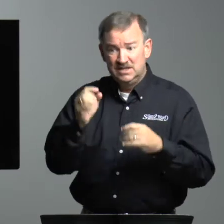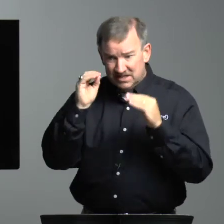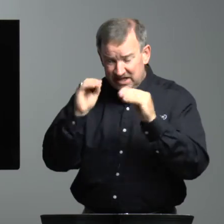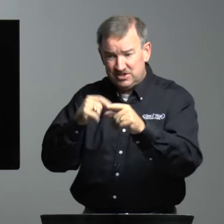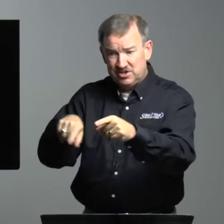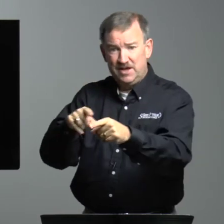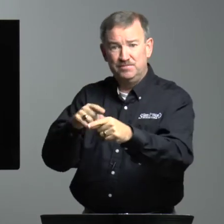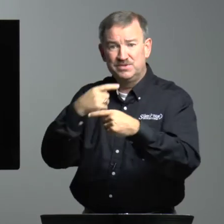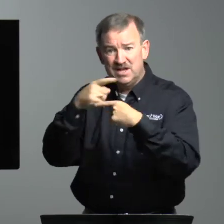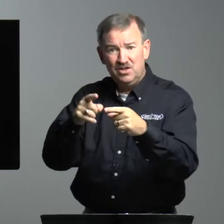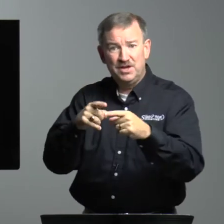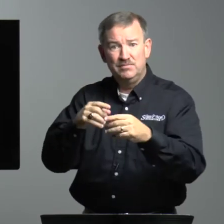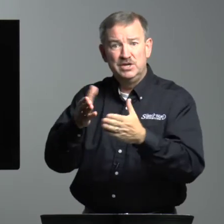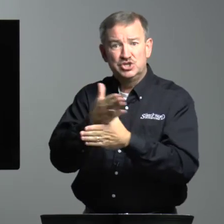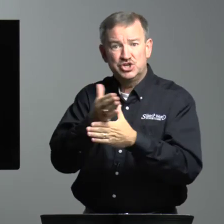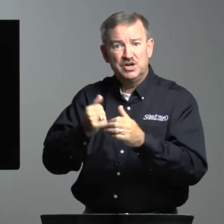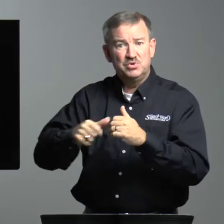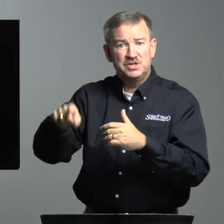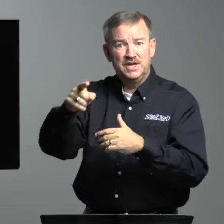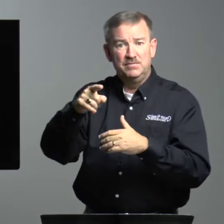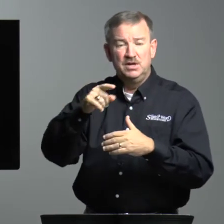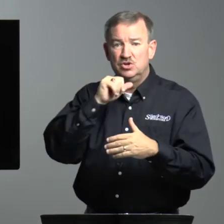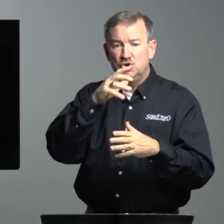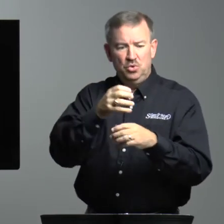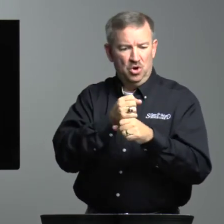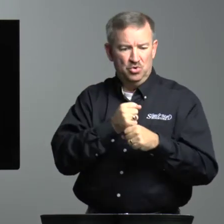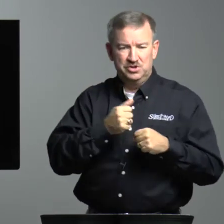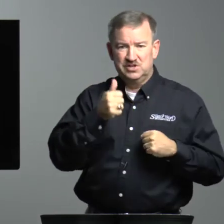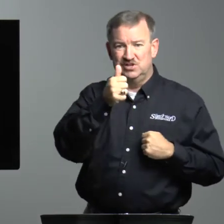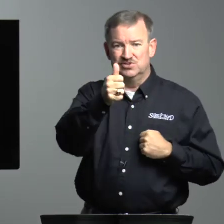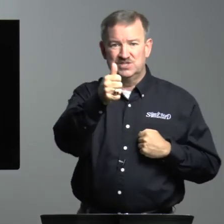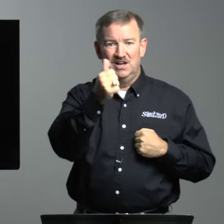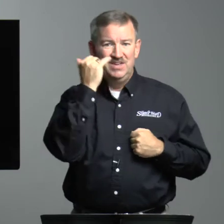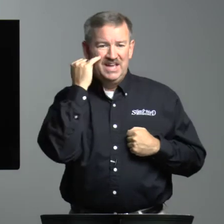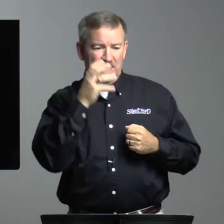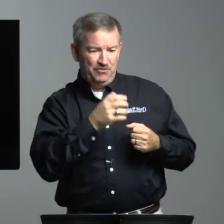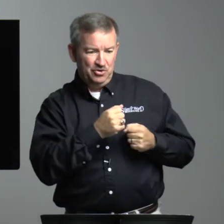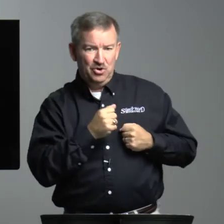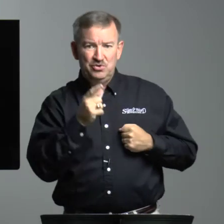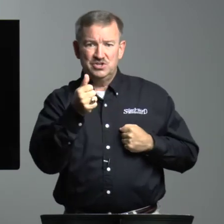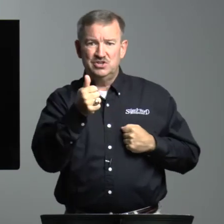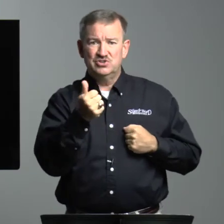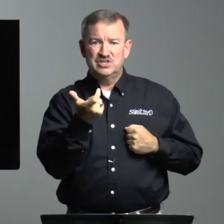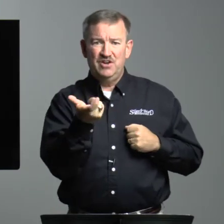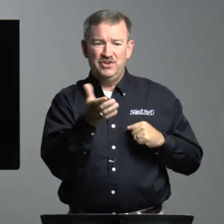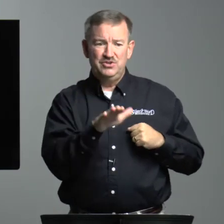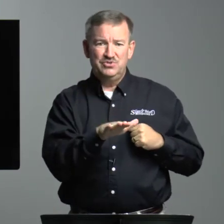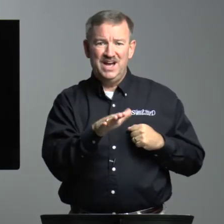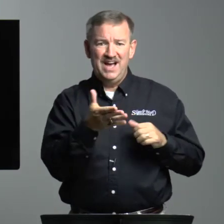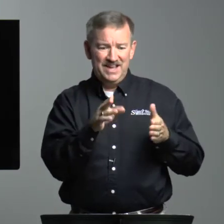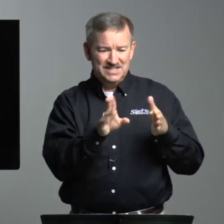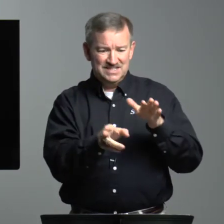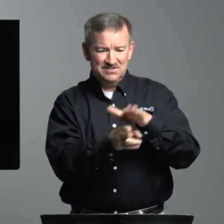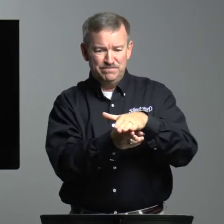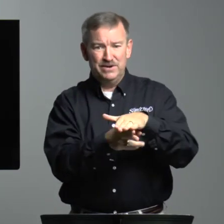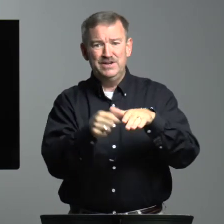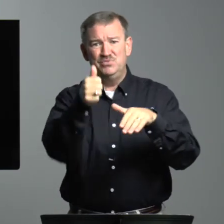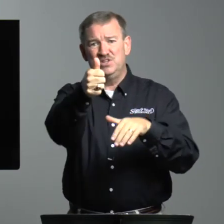Teach them. Tell them. Share with them. Don't hold it to yourself. Well, if you hold it to yourself and you die, it's buried with